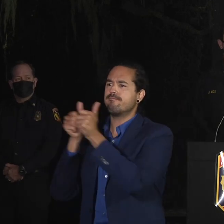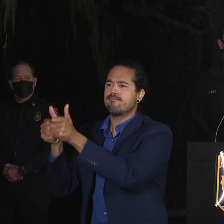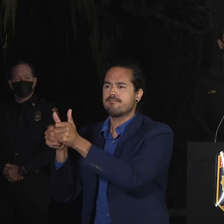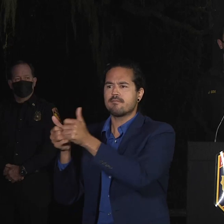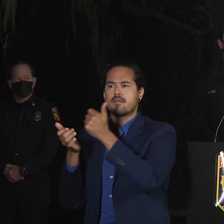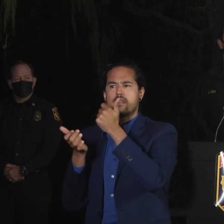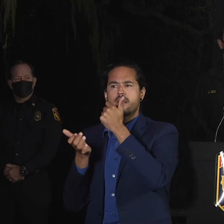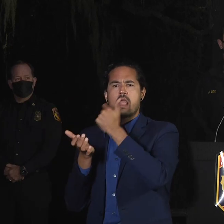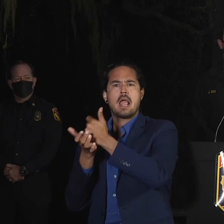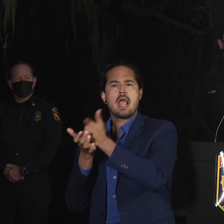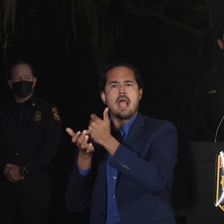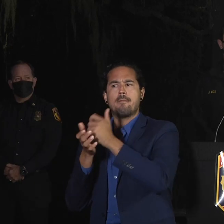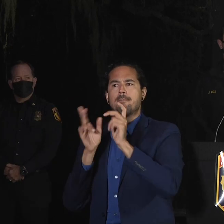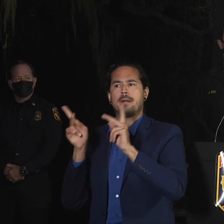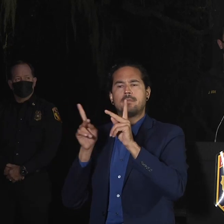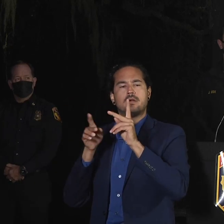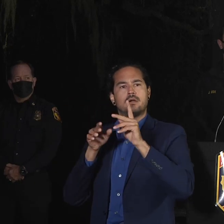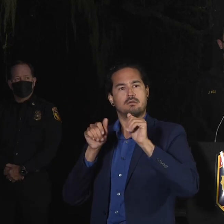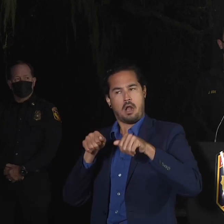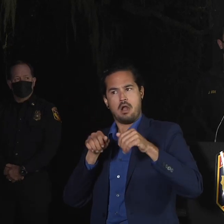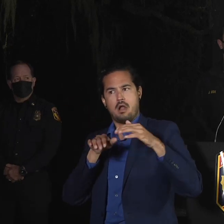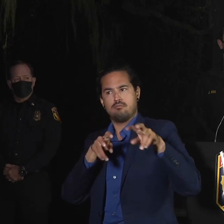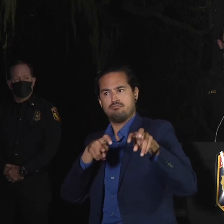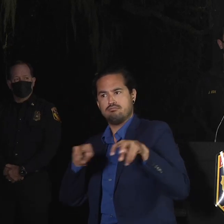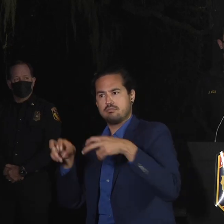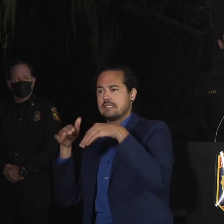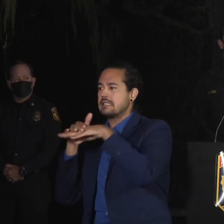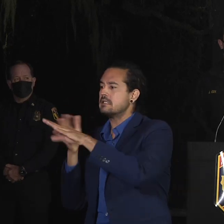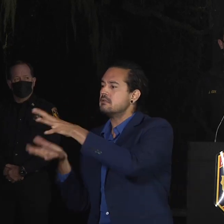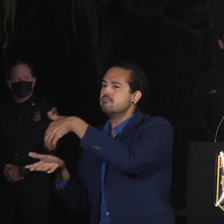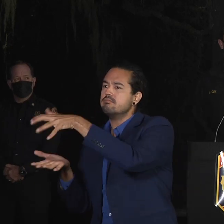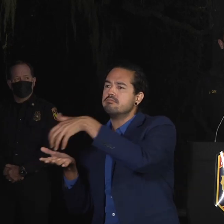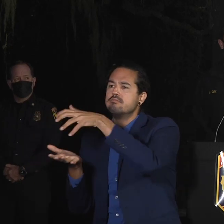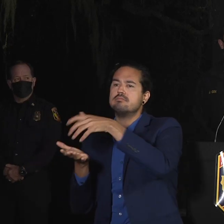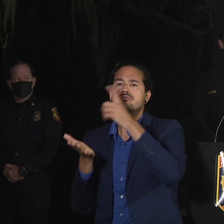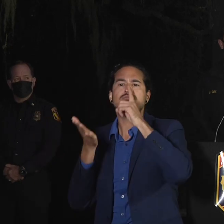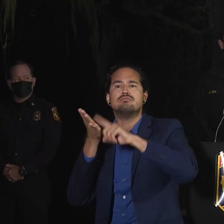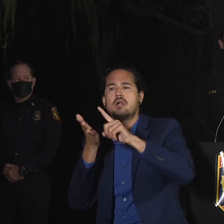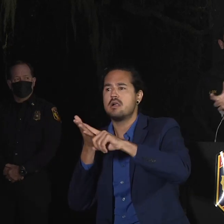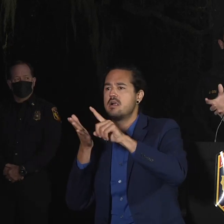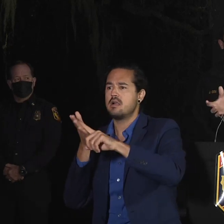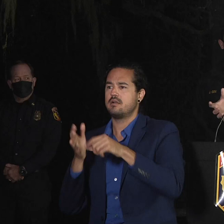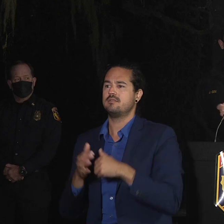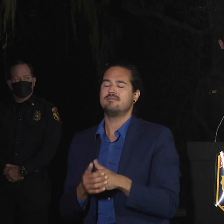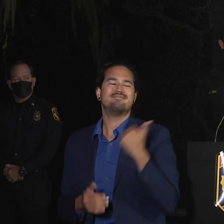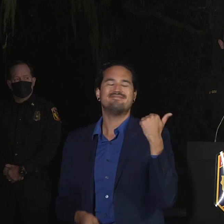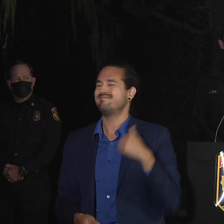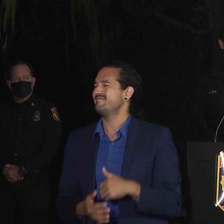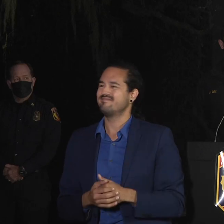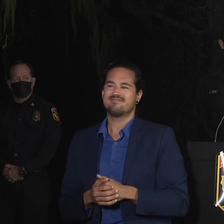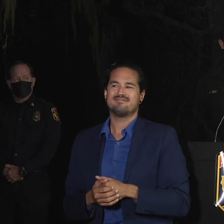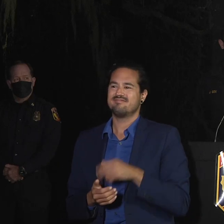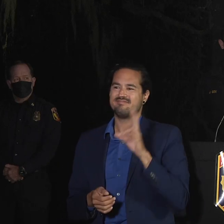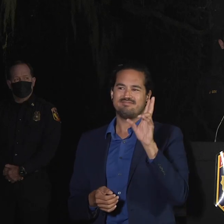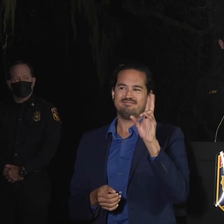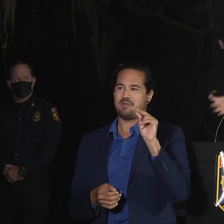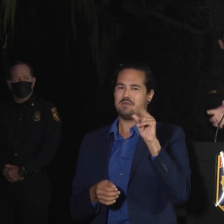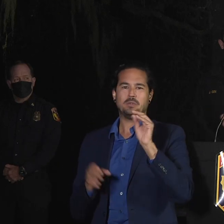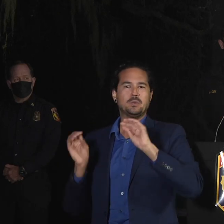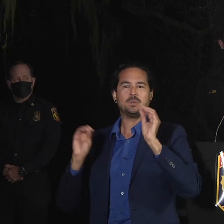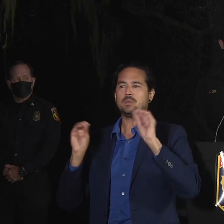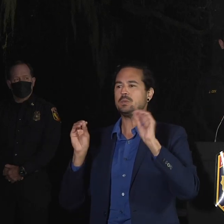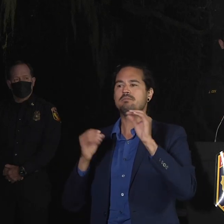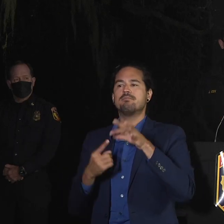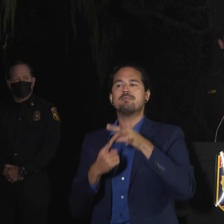things or to deliver things. No, no escorts. And we totally understand. I mean, we know that people want